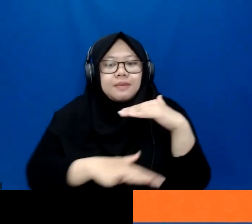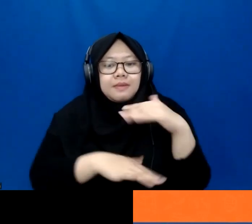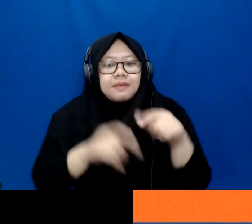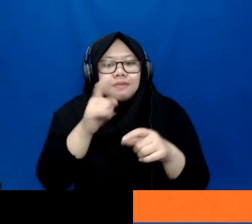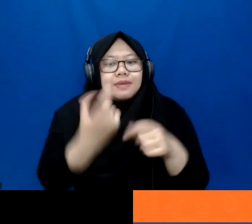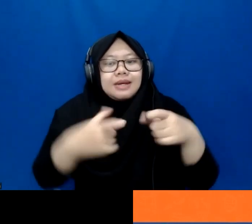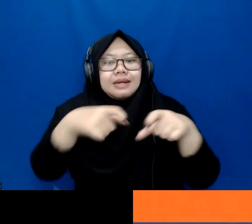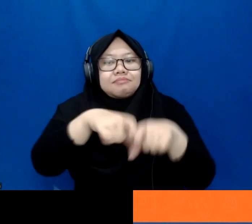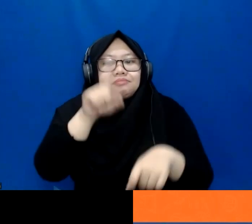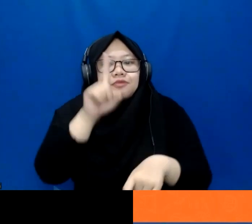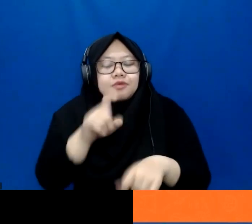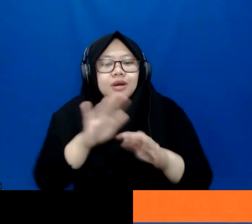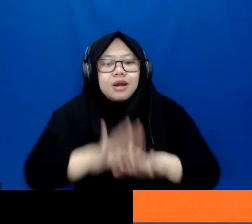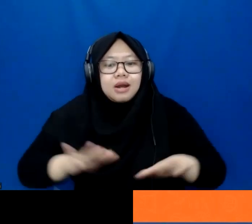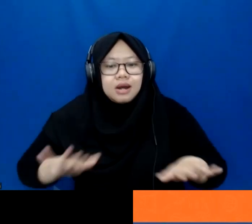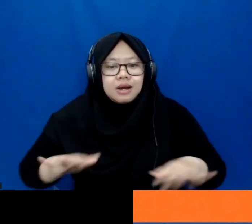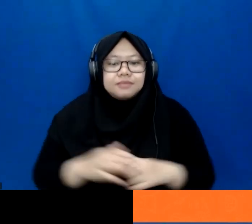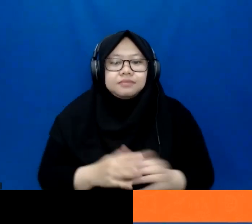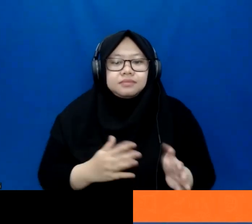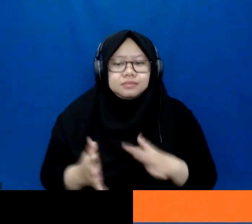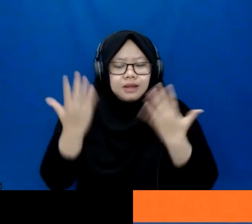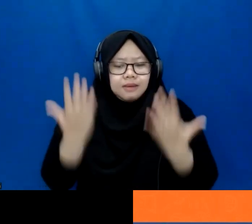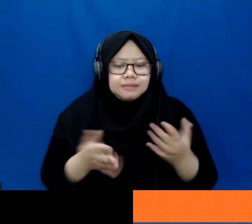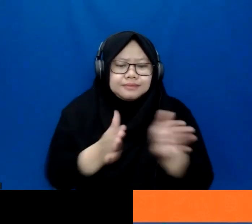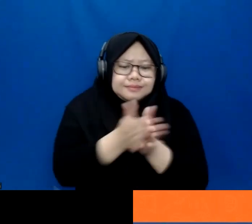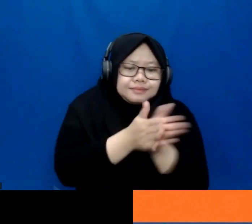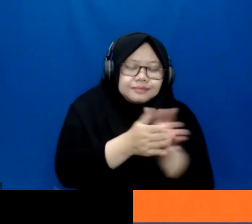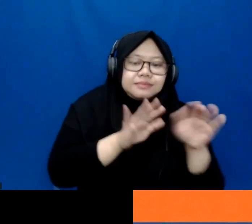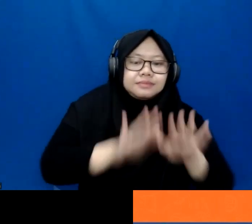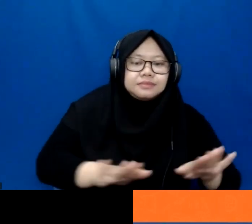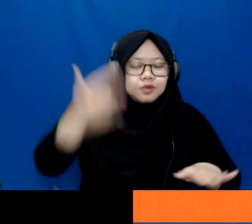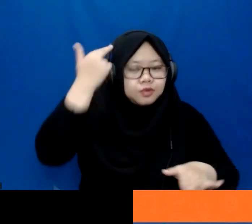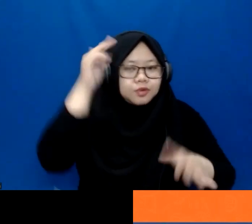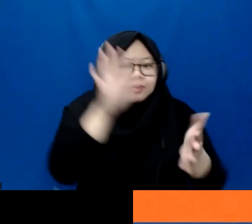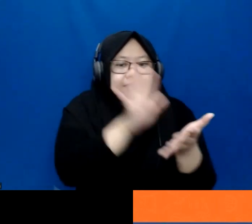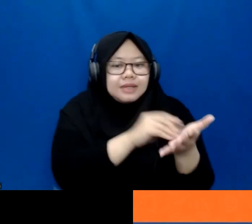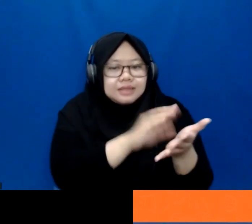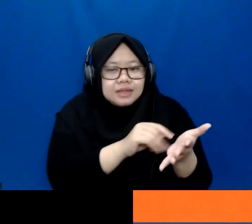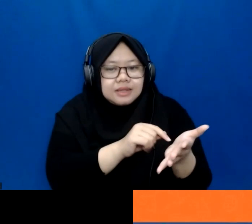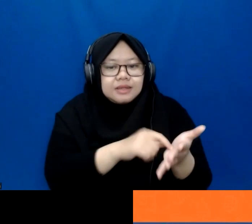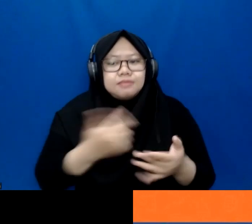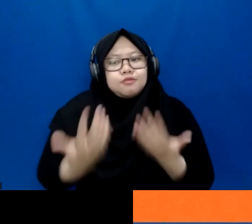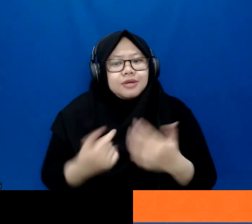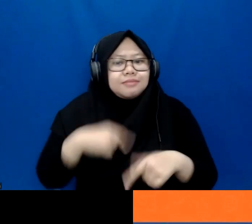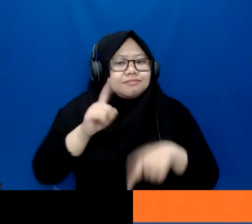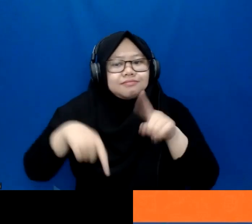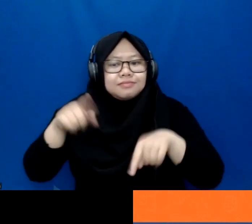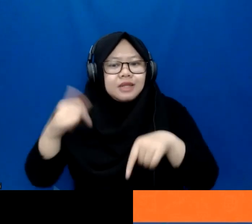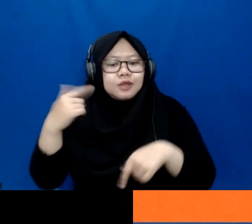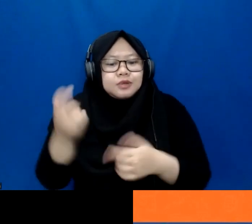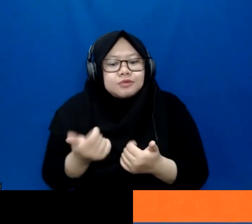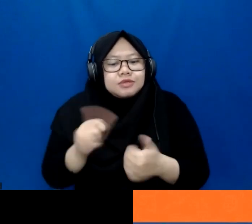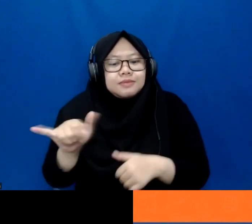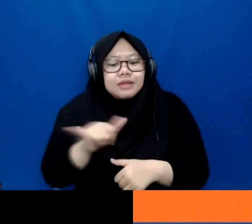technology in particular can really motivate a student in learning, I think there's several. So the first is personalized learning.